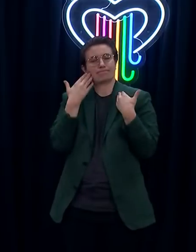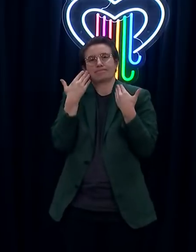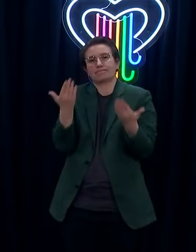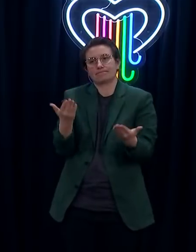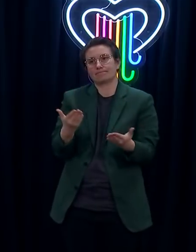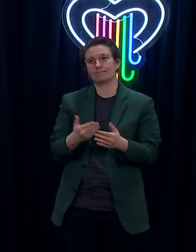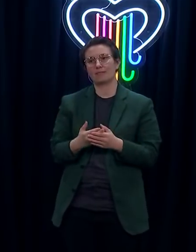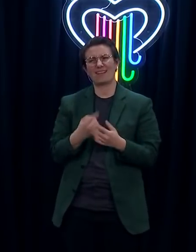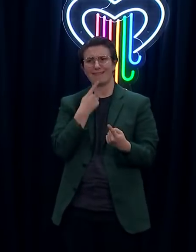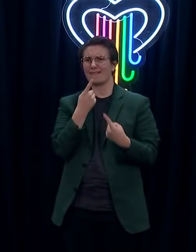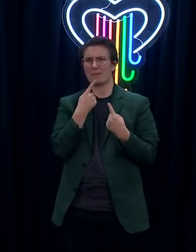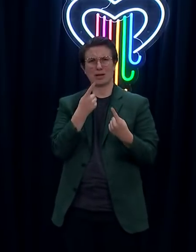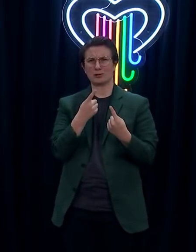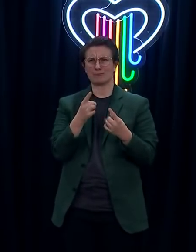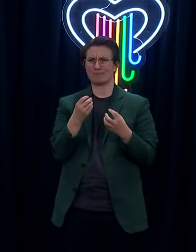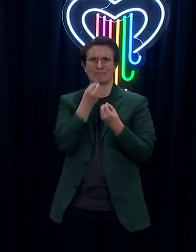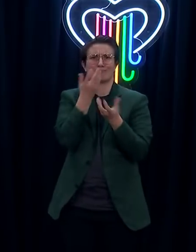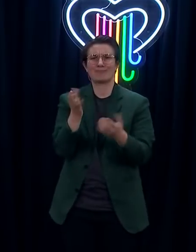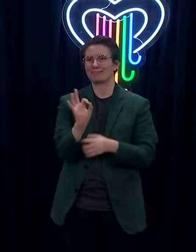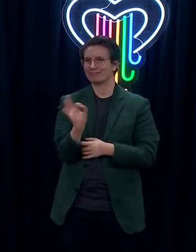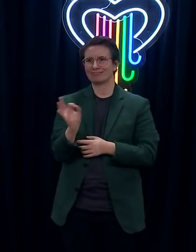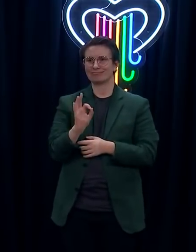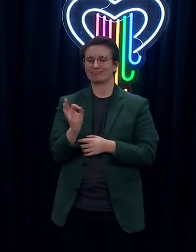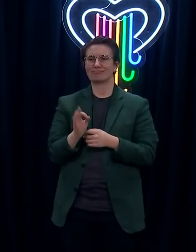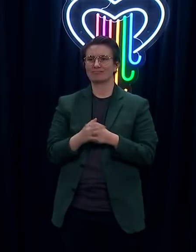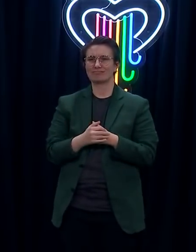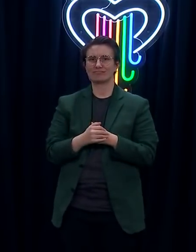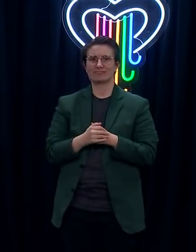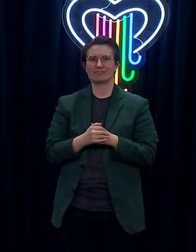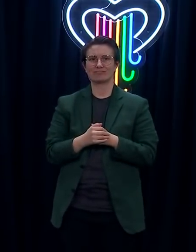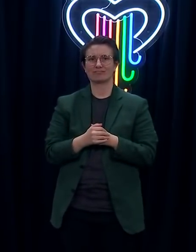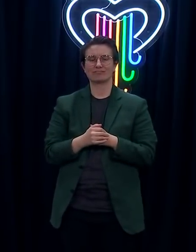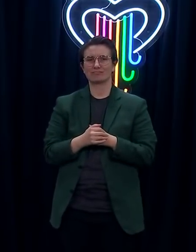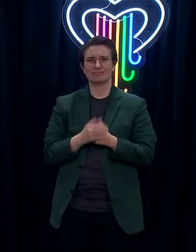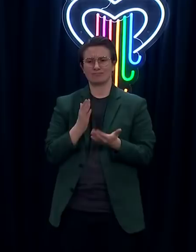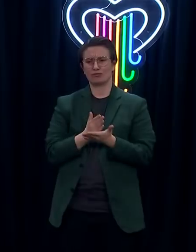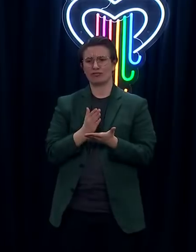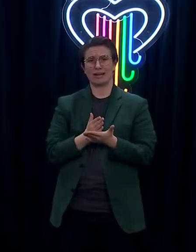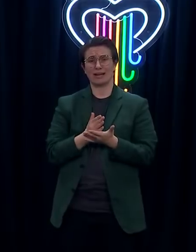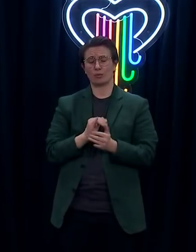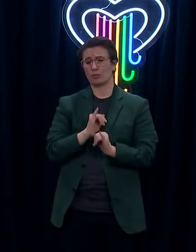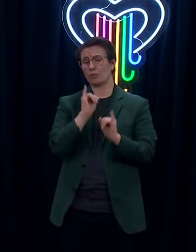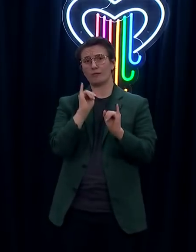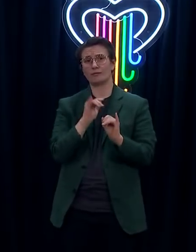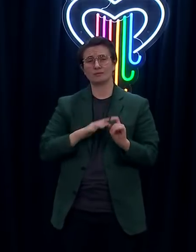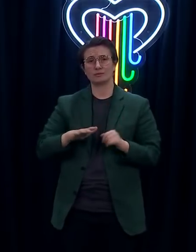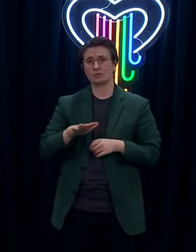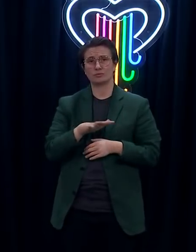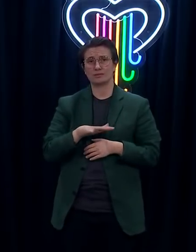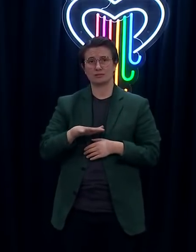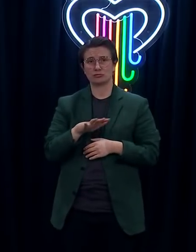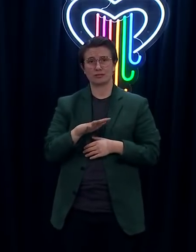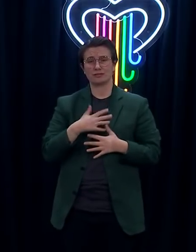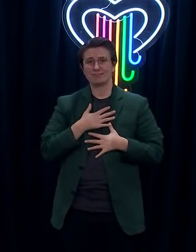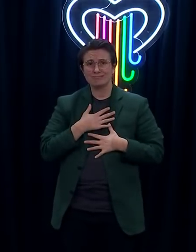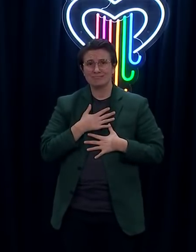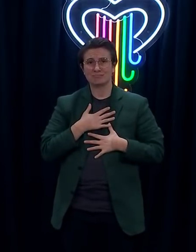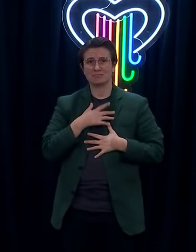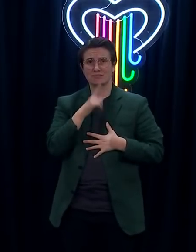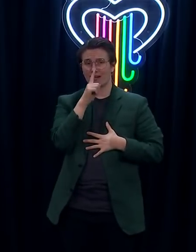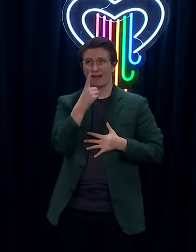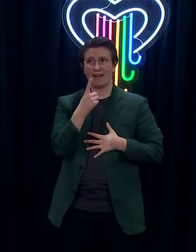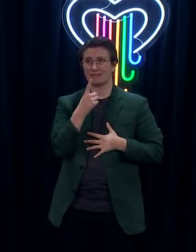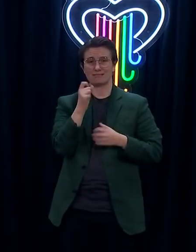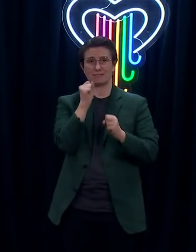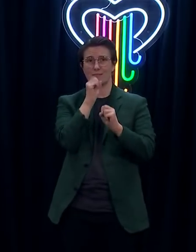information that we would be likely to divulge. I think this is really incredibly difficult. I cannot imagine what this wider